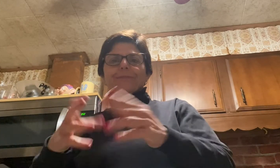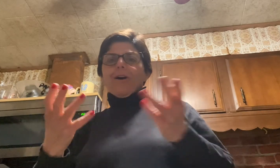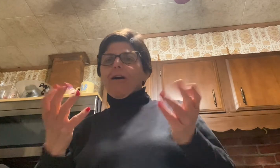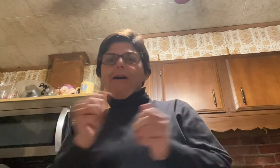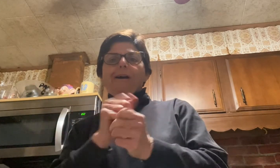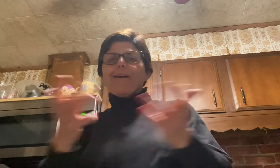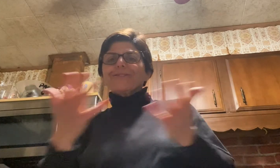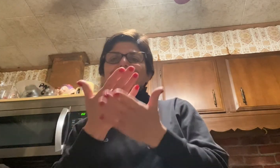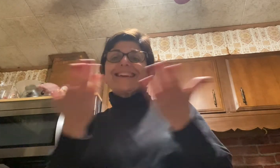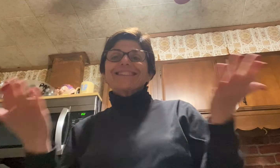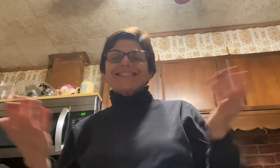All those things.